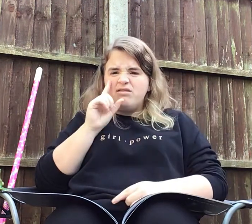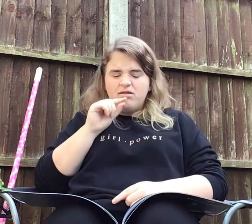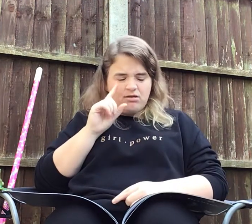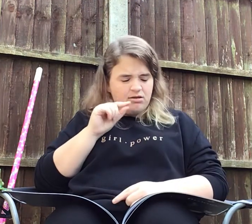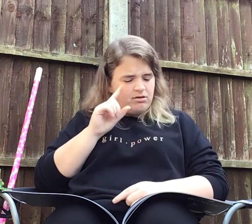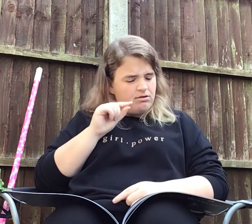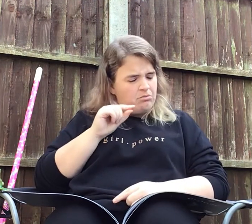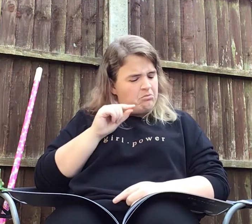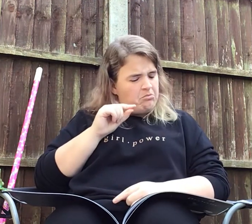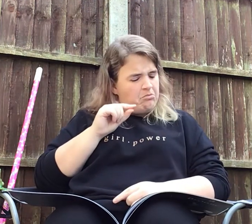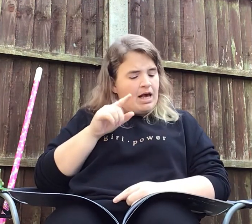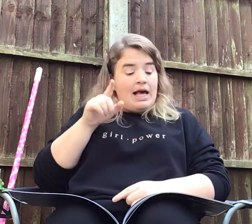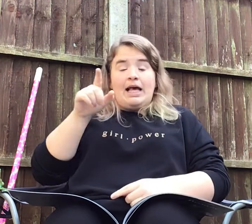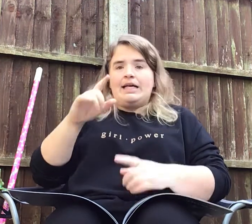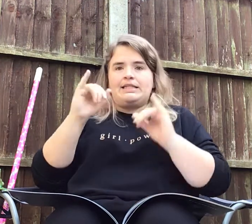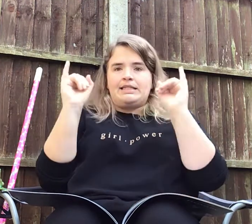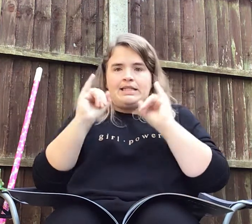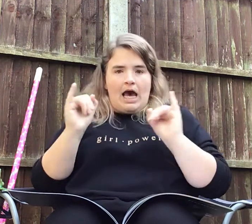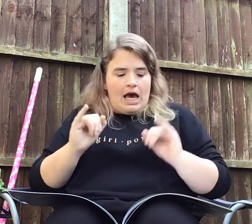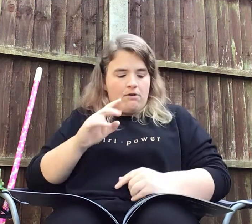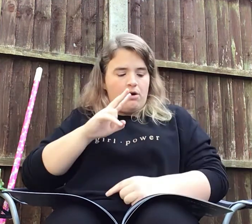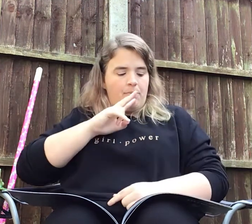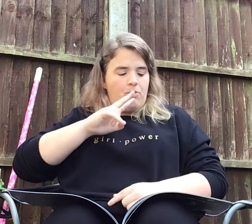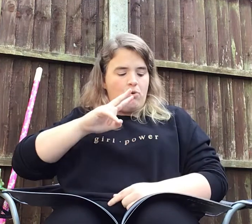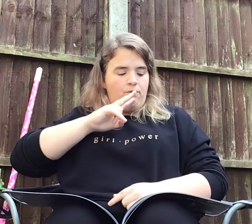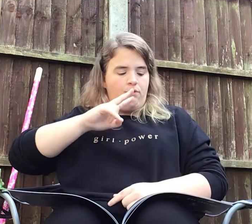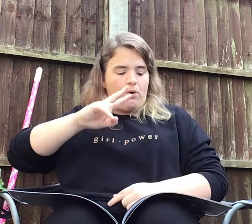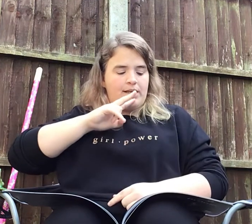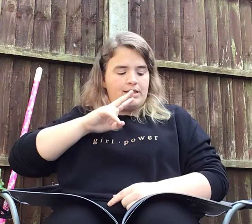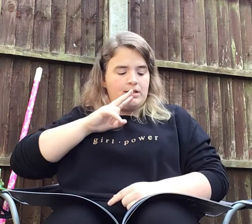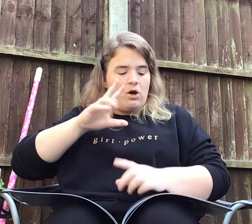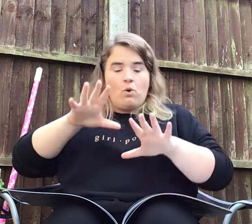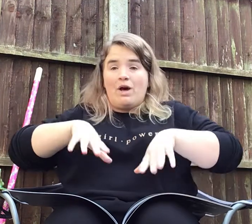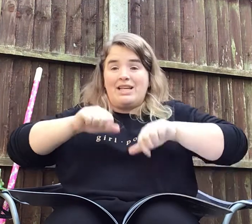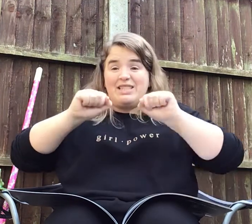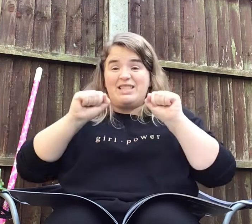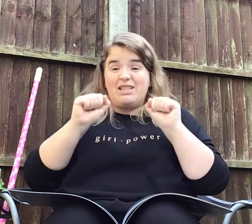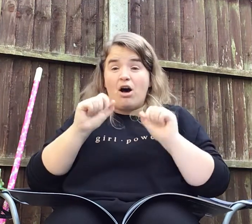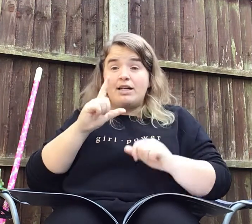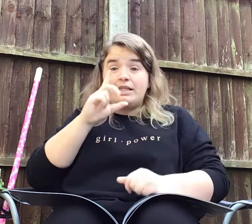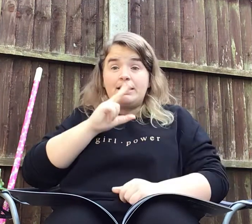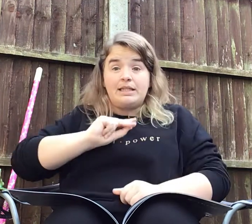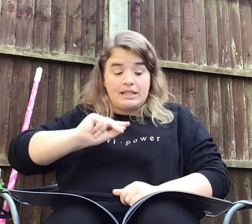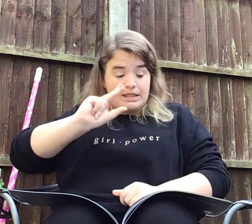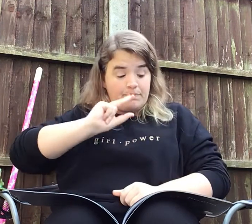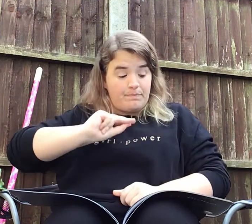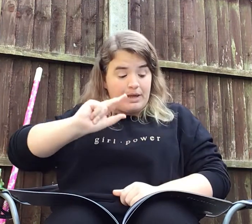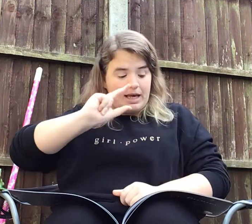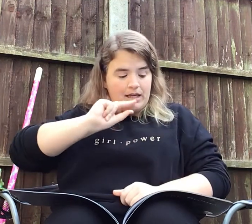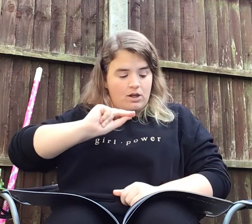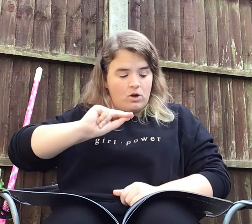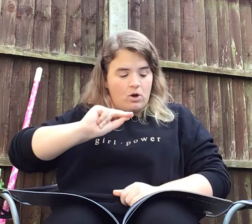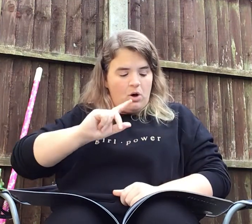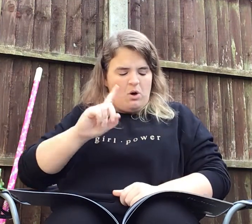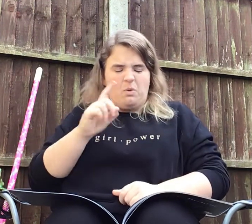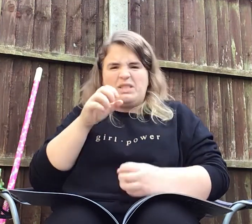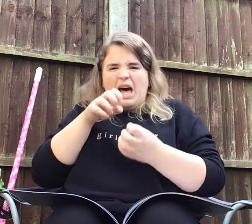Its terrible voice, when it started to speak, was a